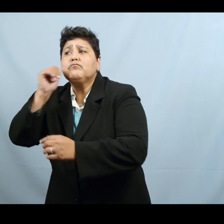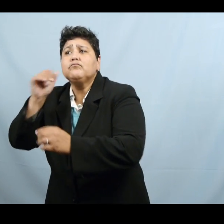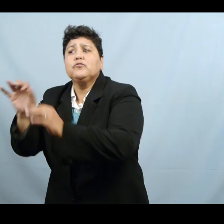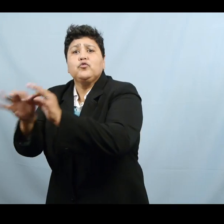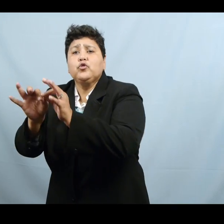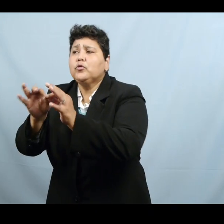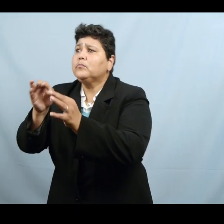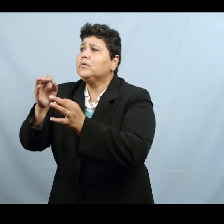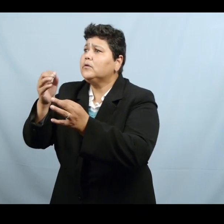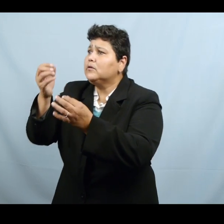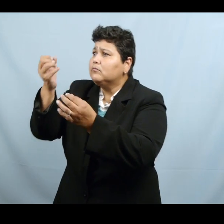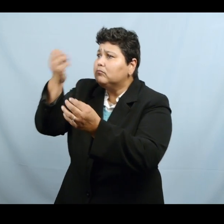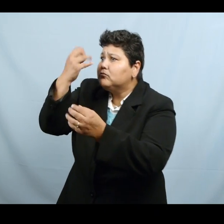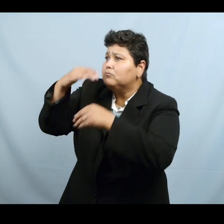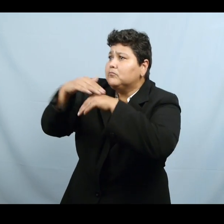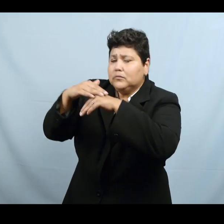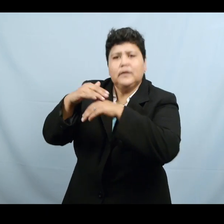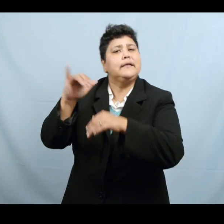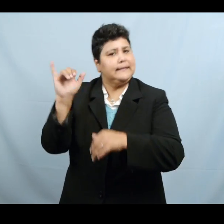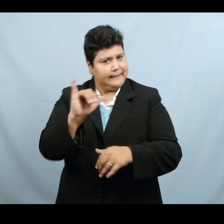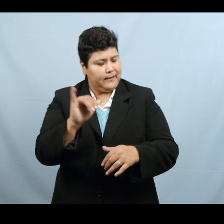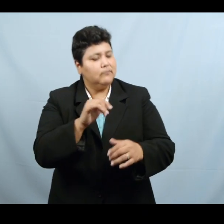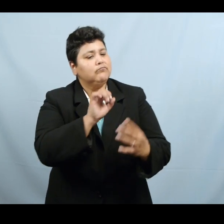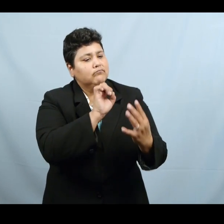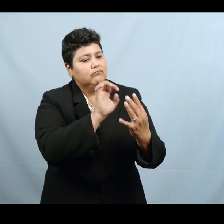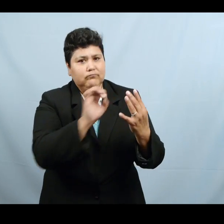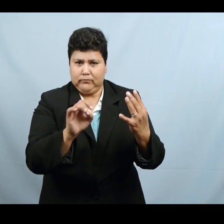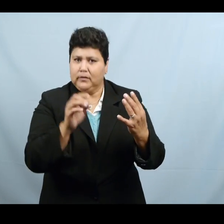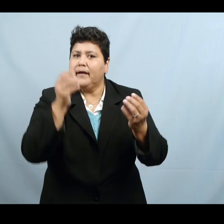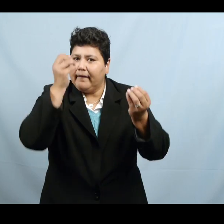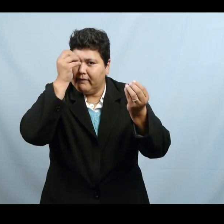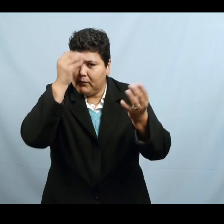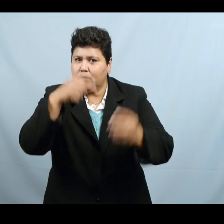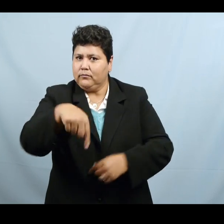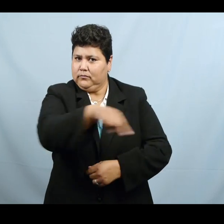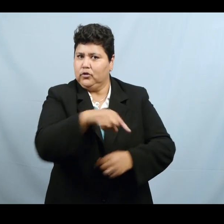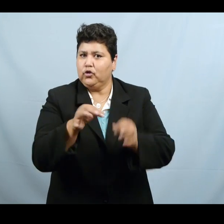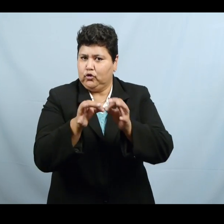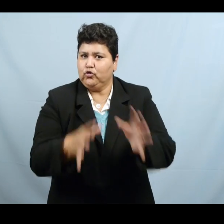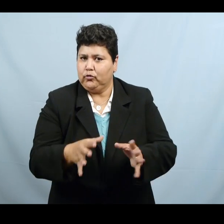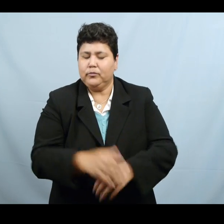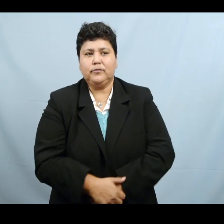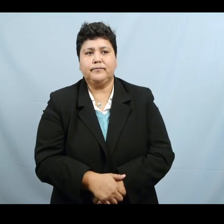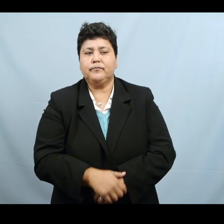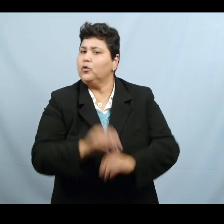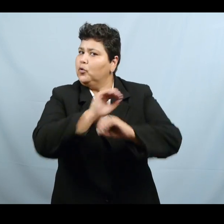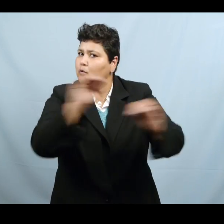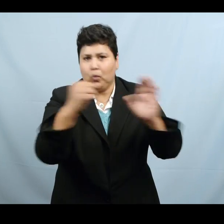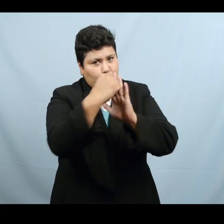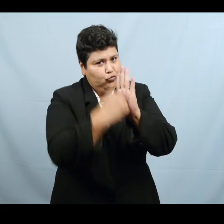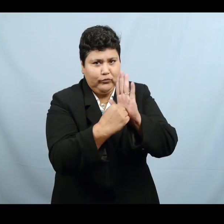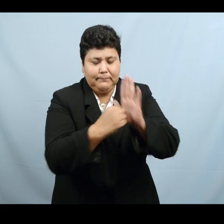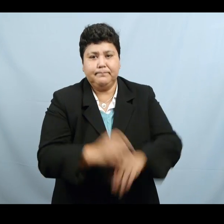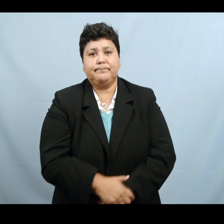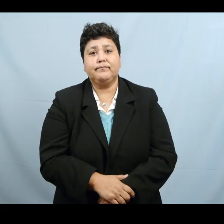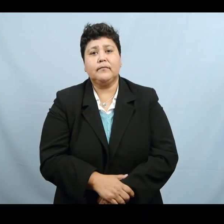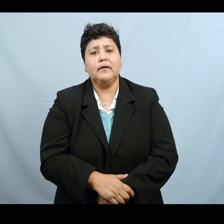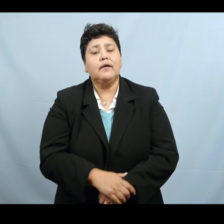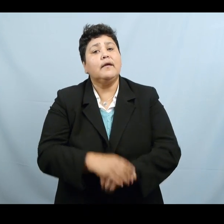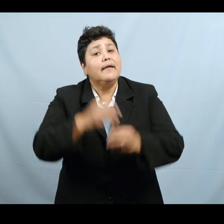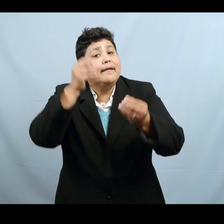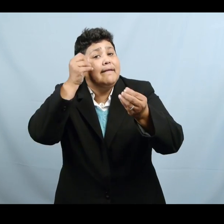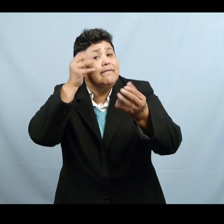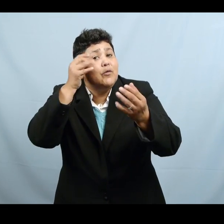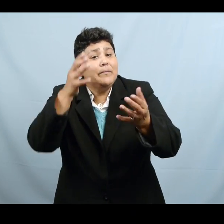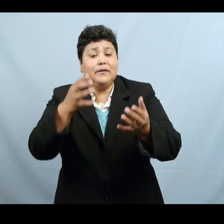interpreters had a general idea of what they were walking into. None of these scenarios were scripted. The content